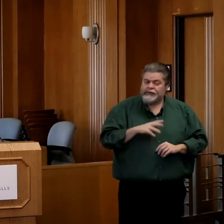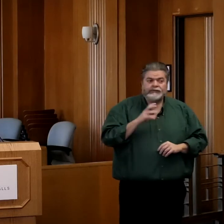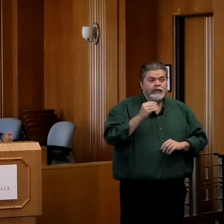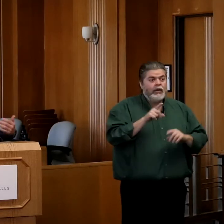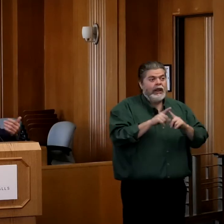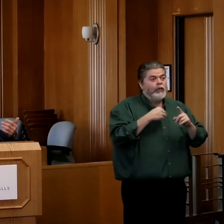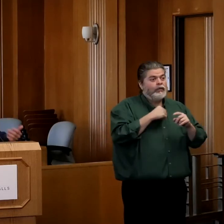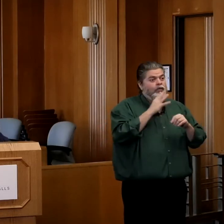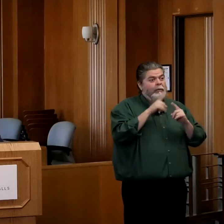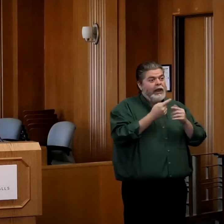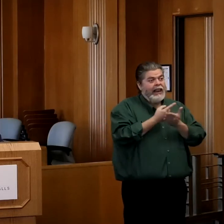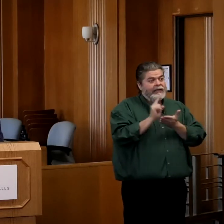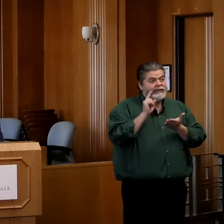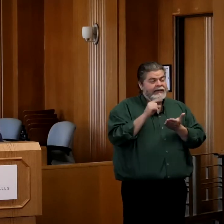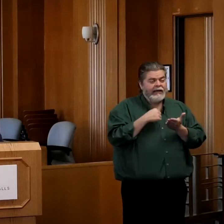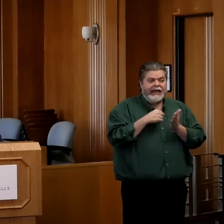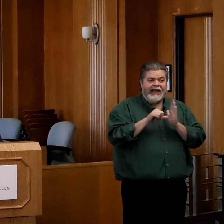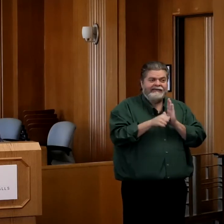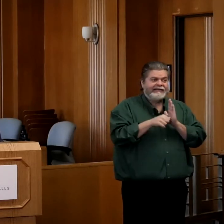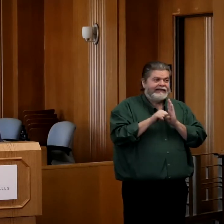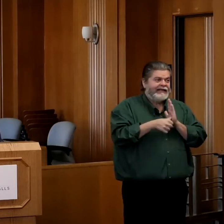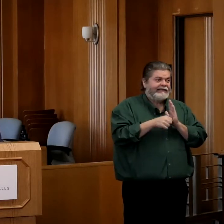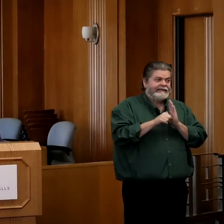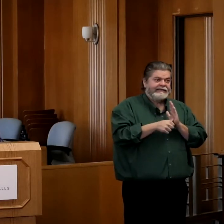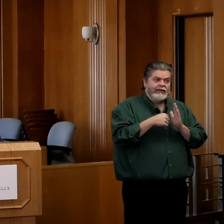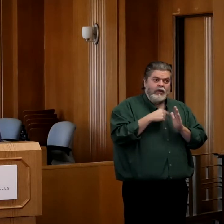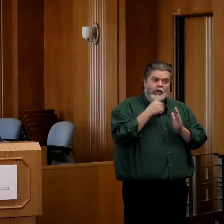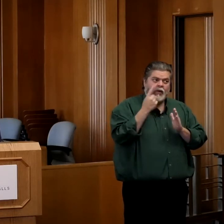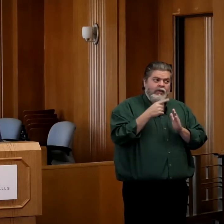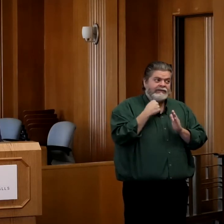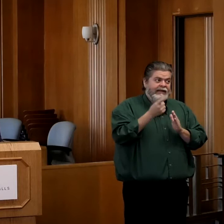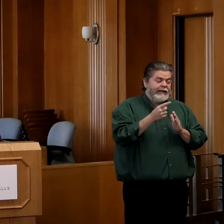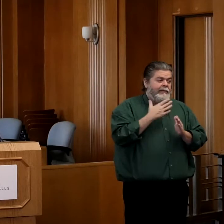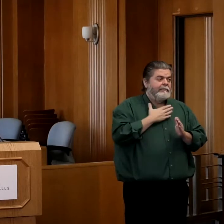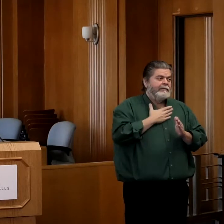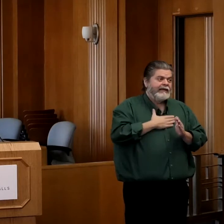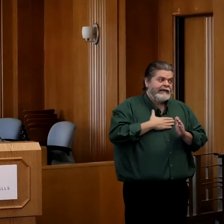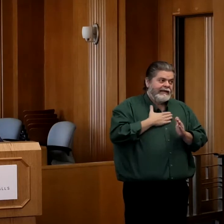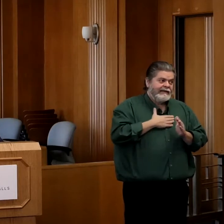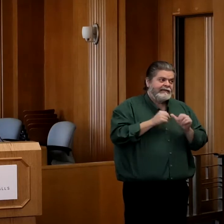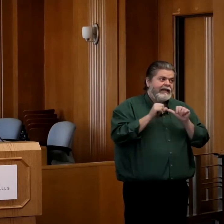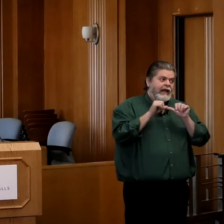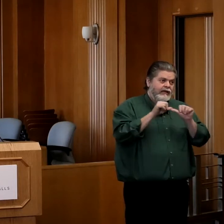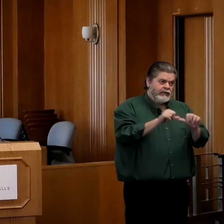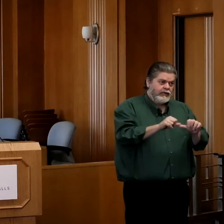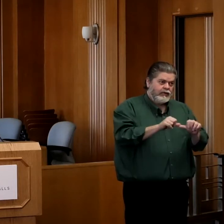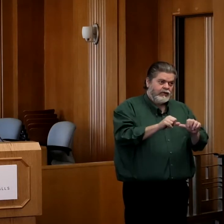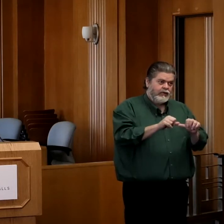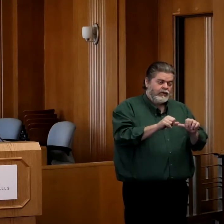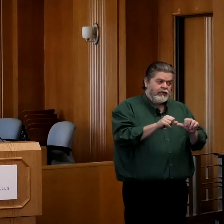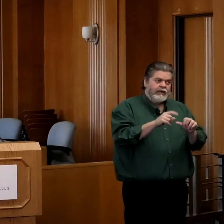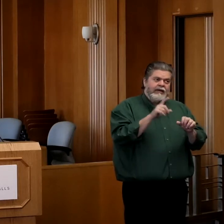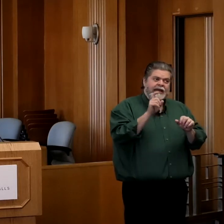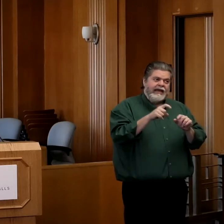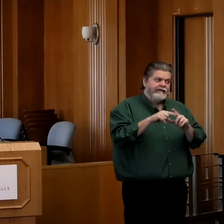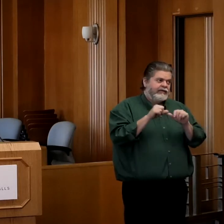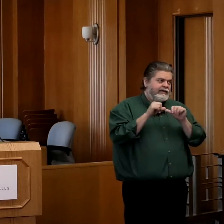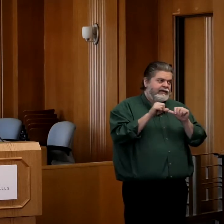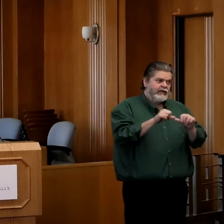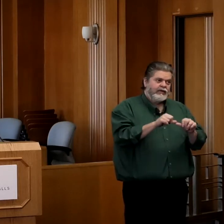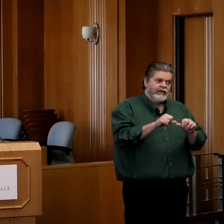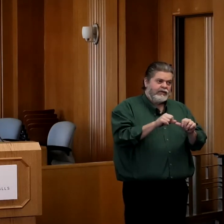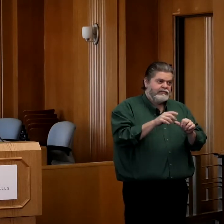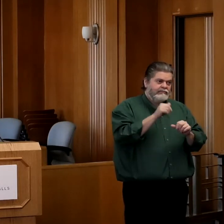shared last week, I'm going to probably just always pound the podium on this. The diligence that we have to have right now can't be overstated.